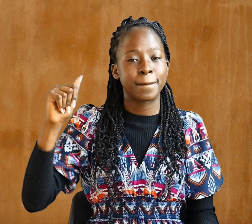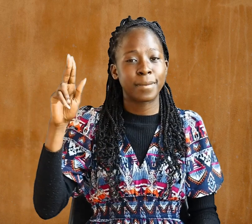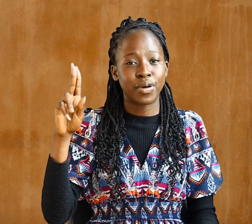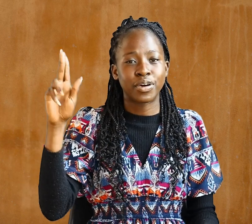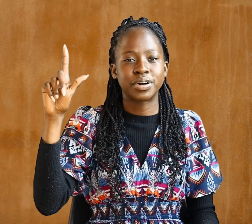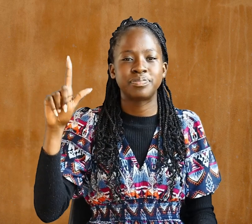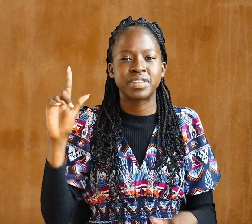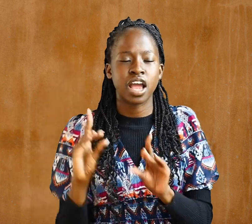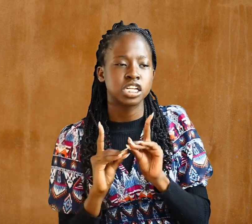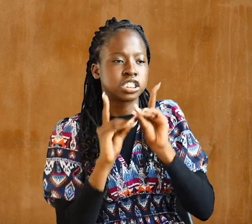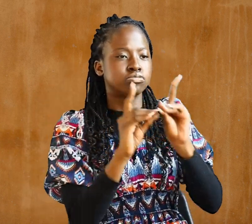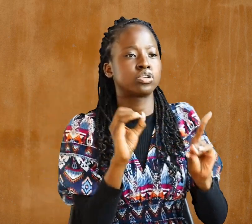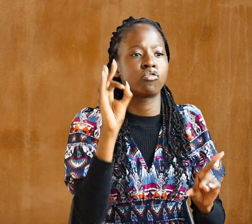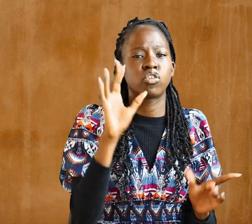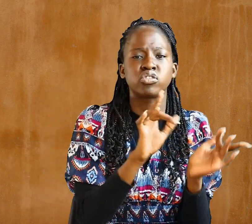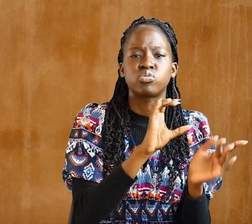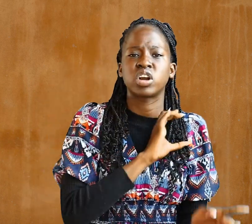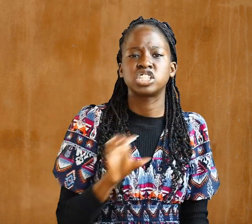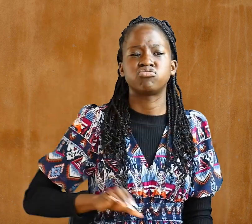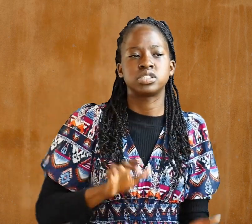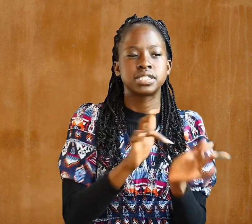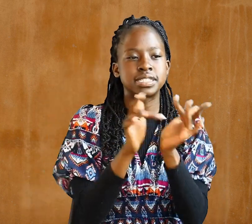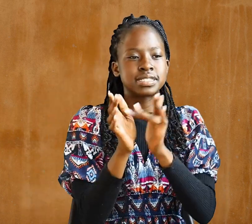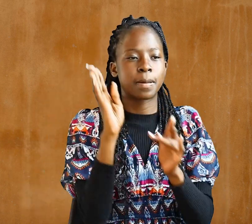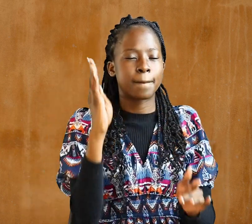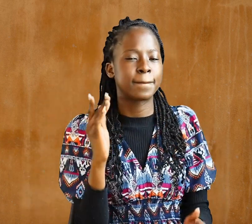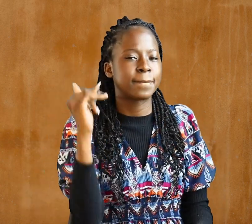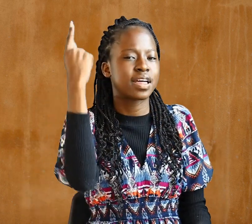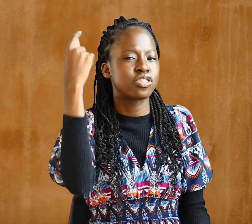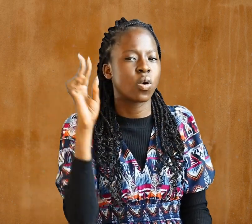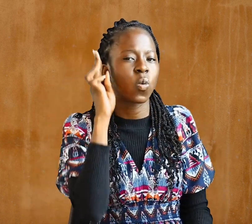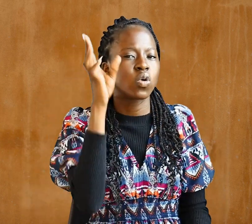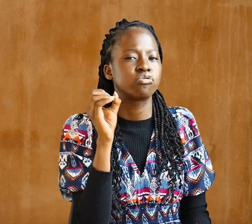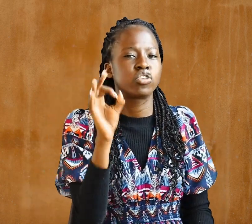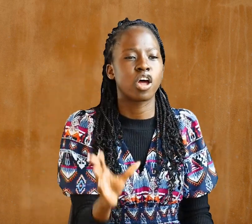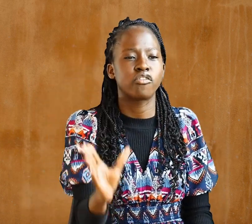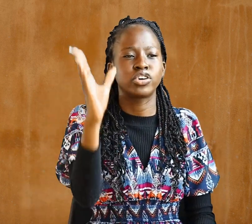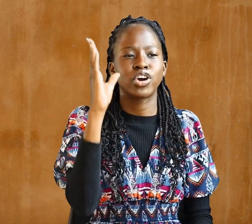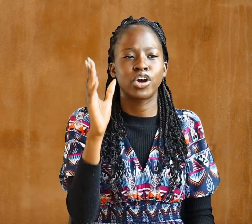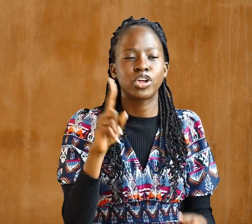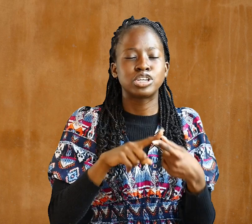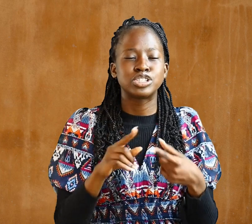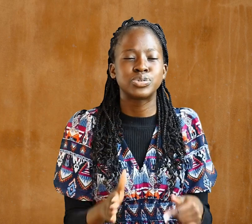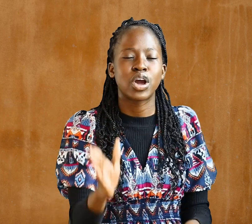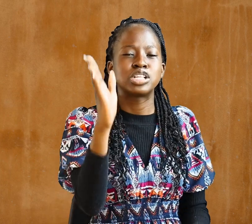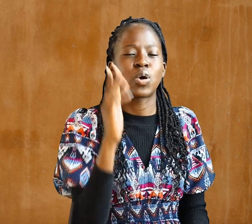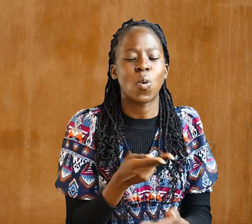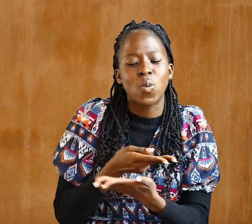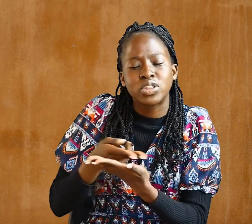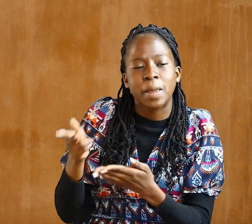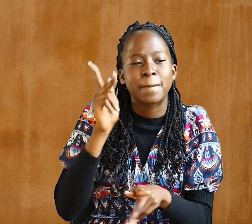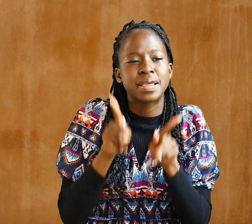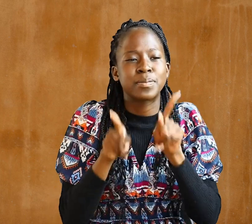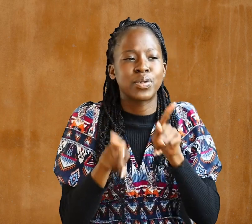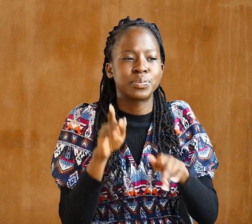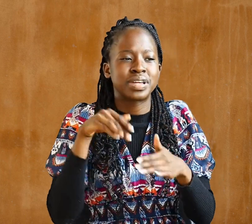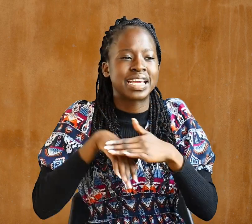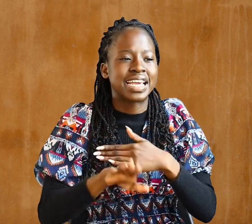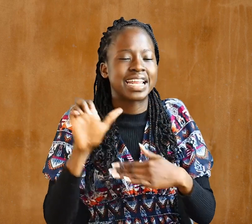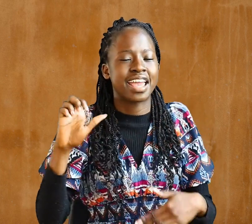Paul, an apostle of Christ Jesus by the will of God, to God's holy people in